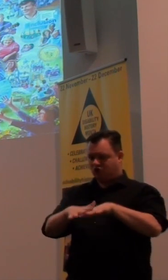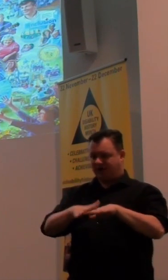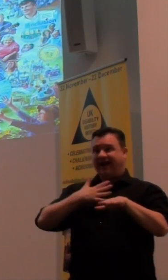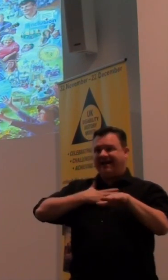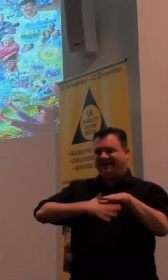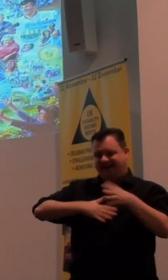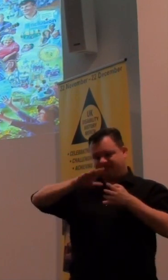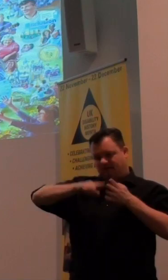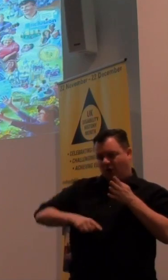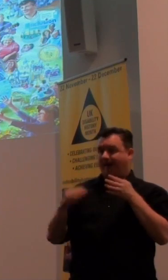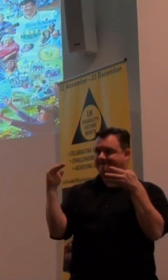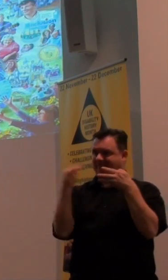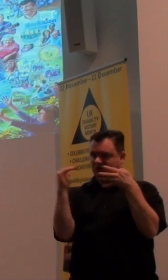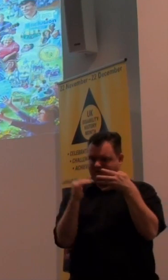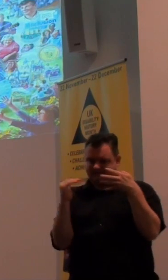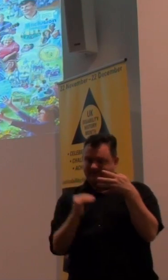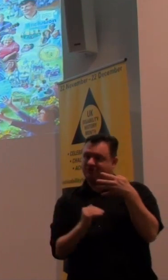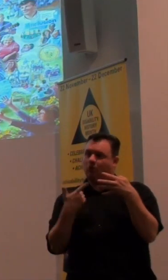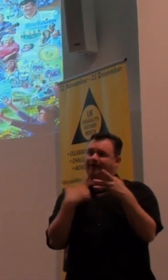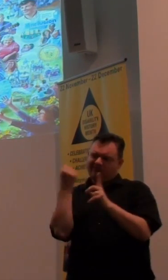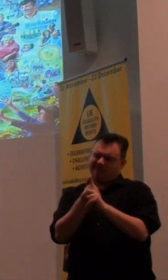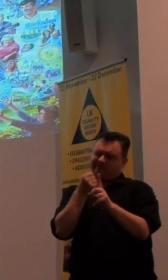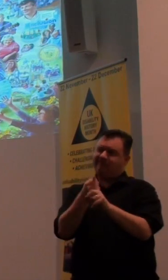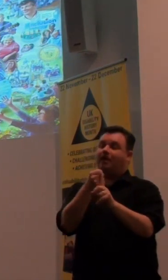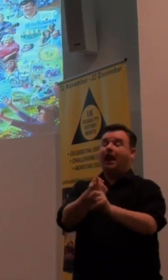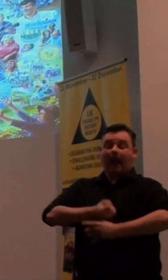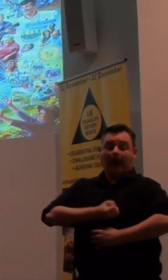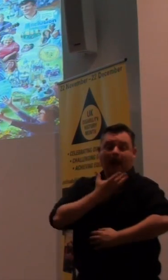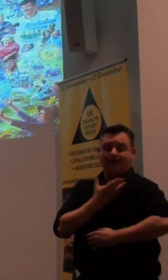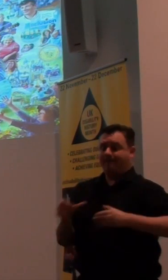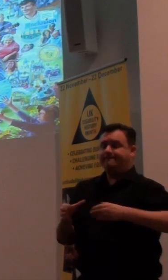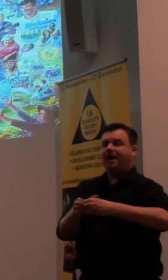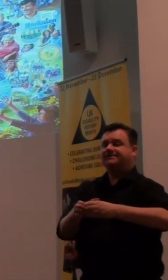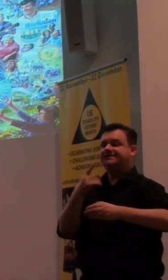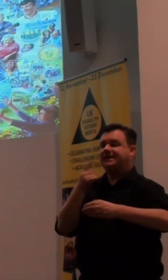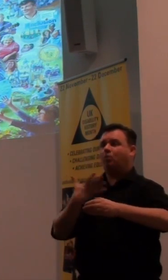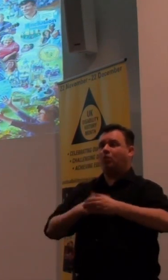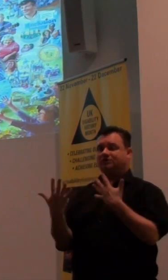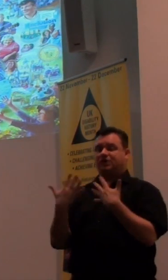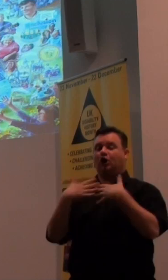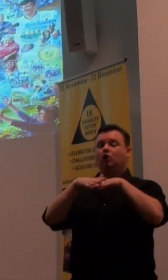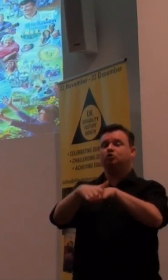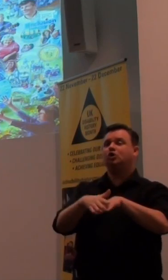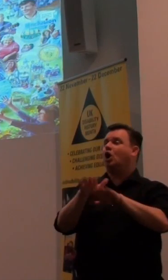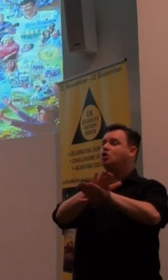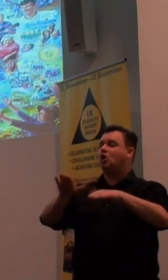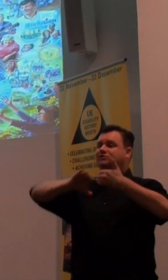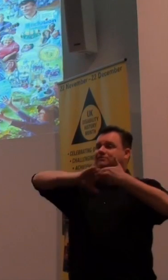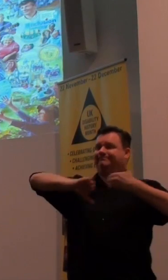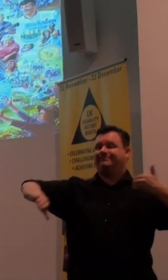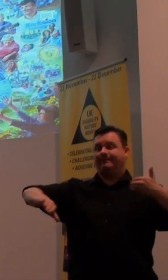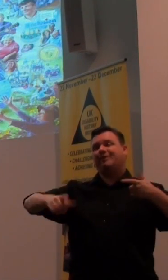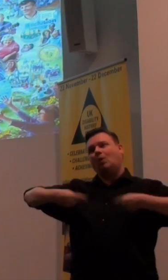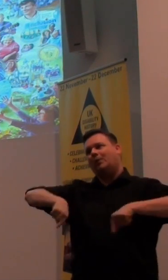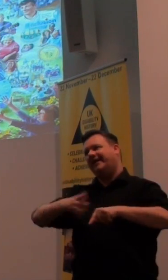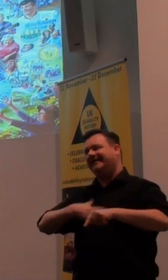met. And that is what we have to fight for. The Labour Party are now saying we want inclusion, not segregation. We need to educate